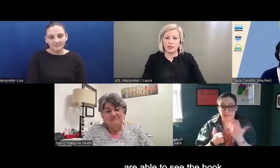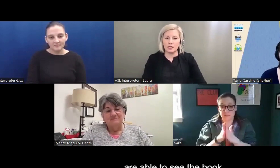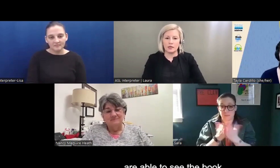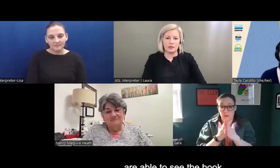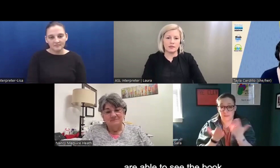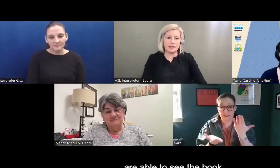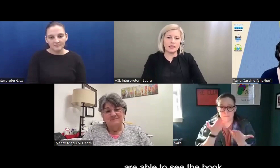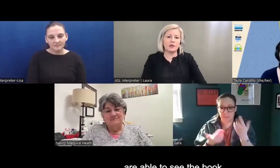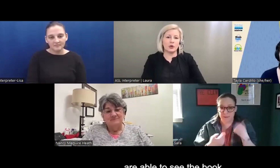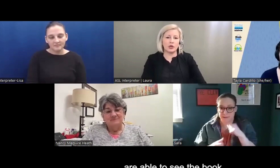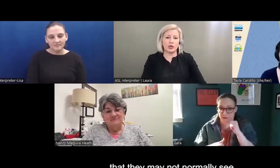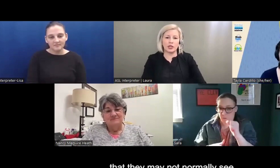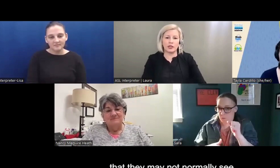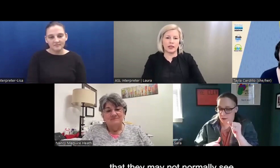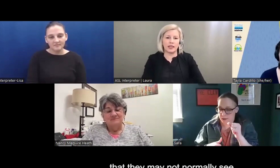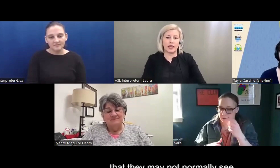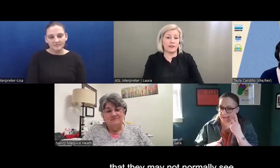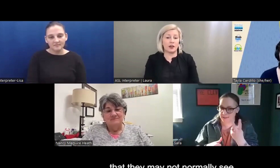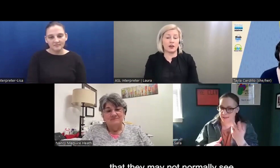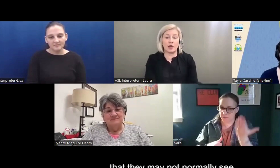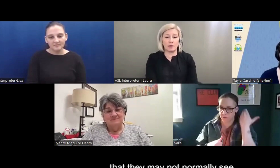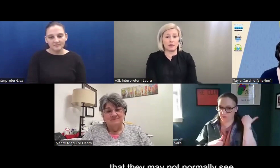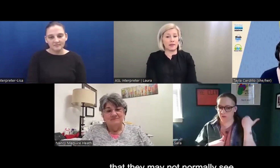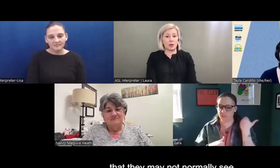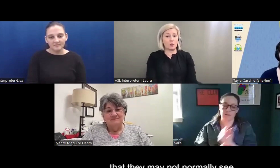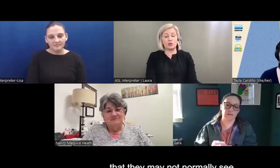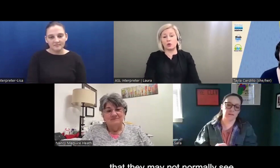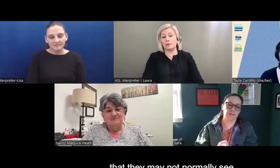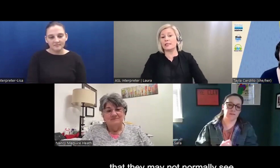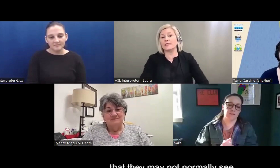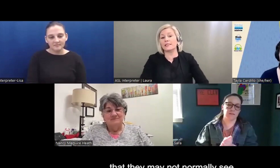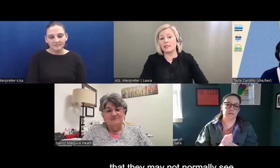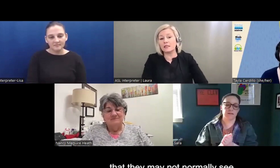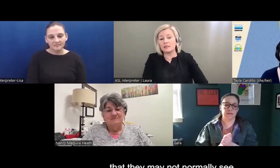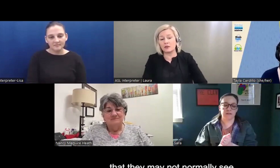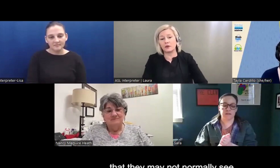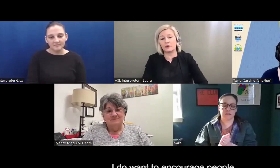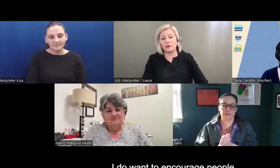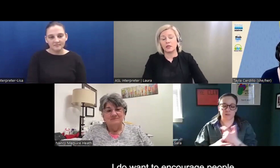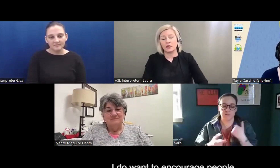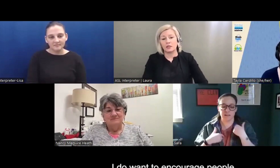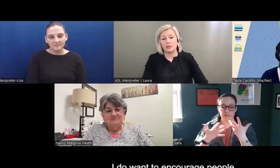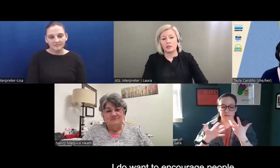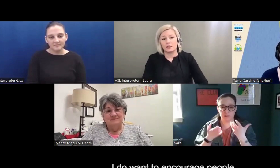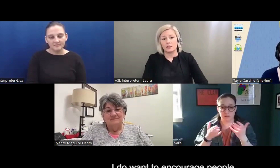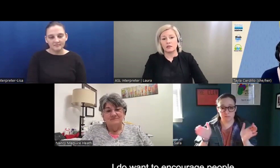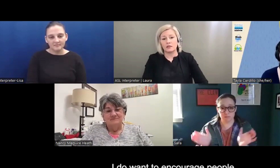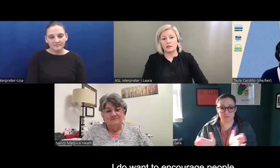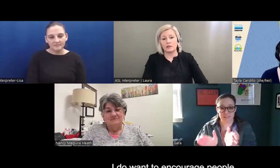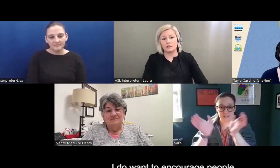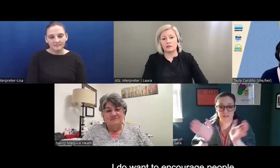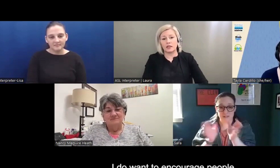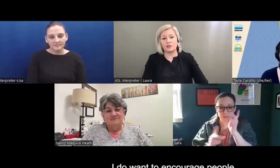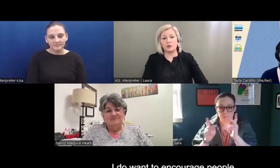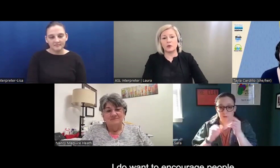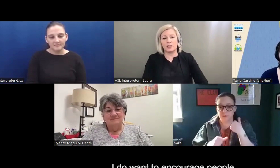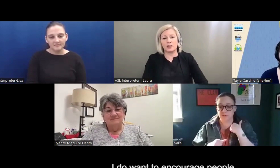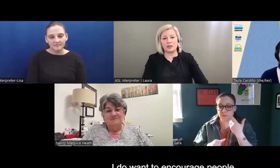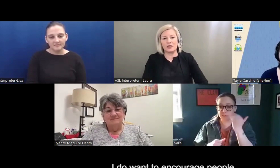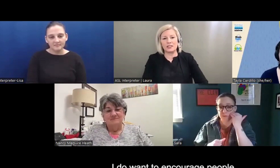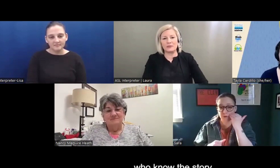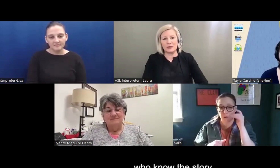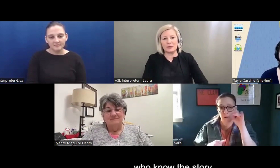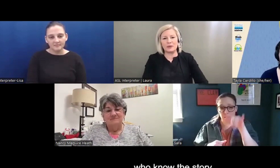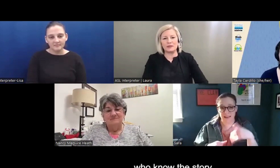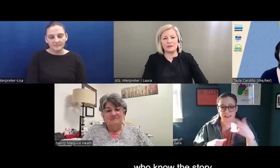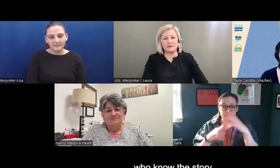know, see the book and get out there that maybe that they wouldn't normally see it. So I do want to